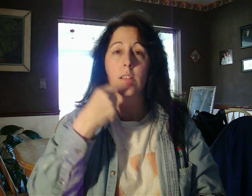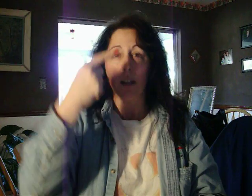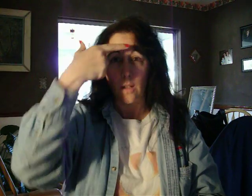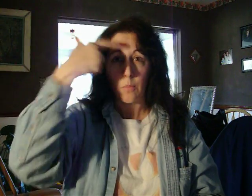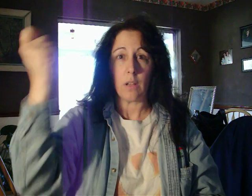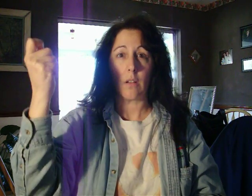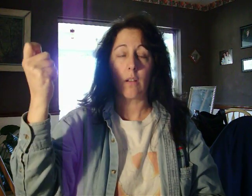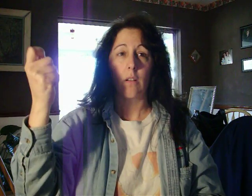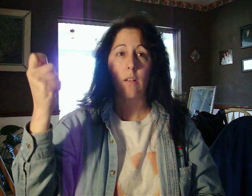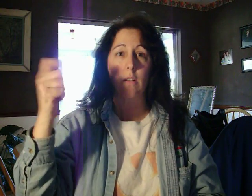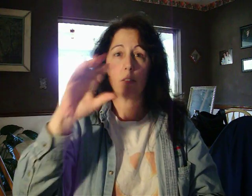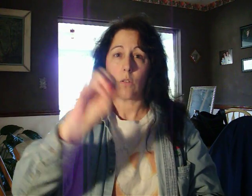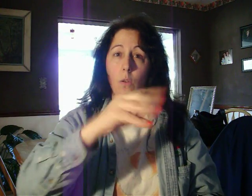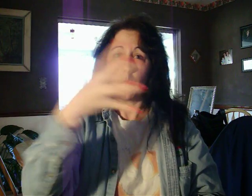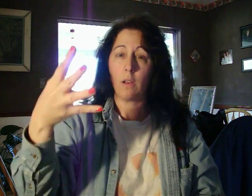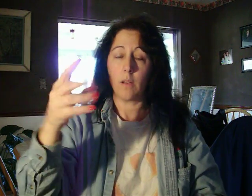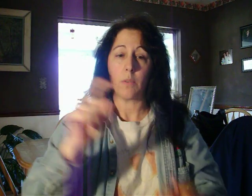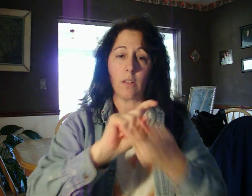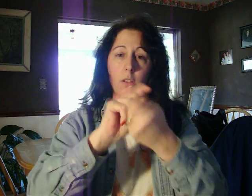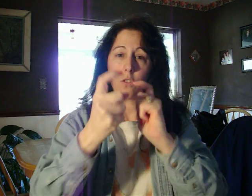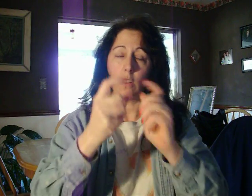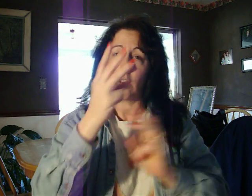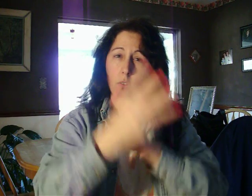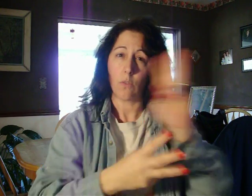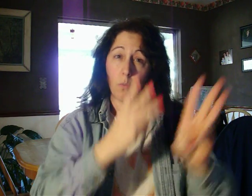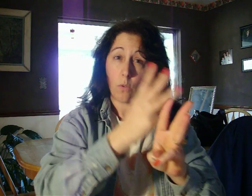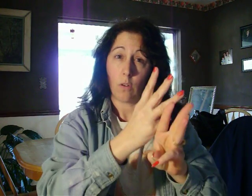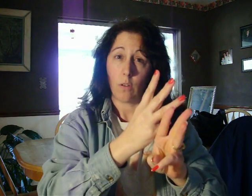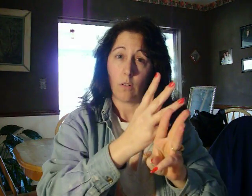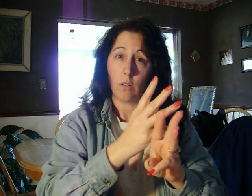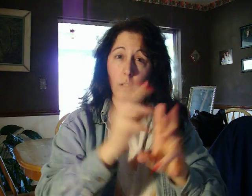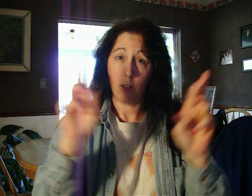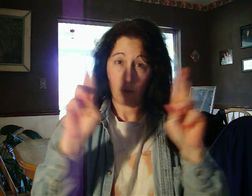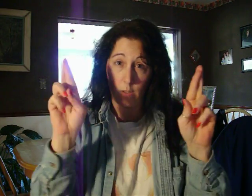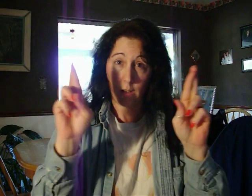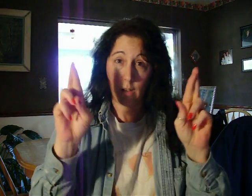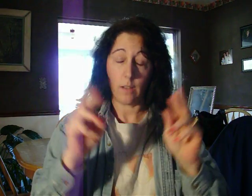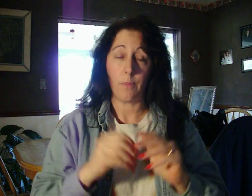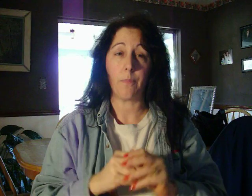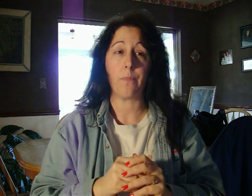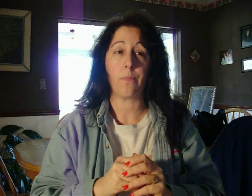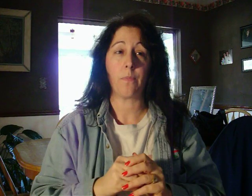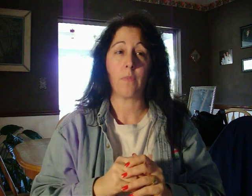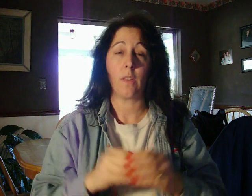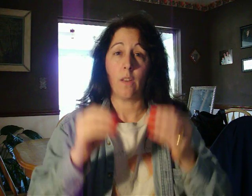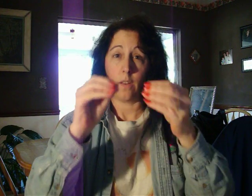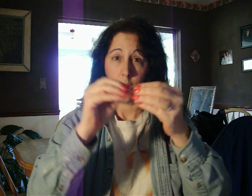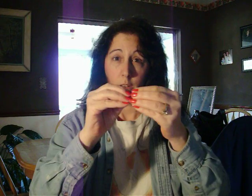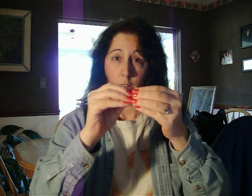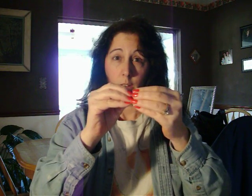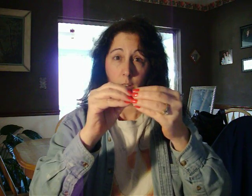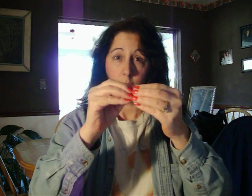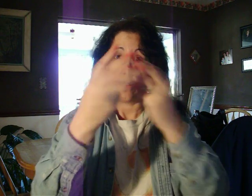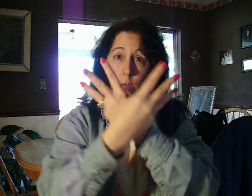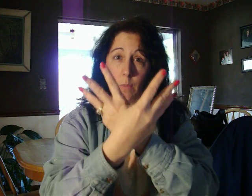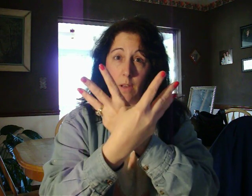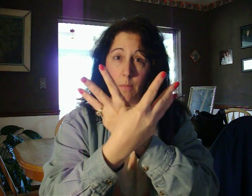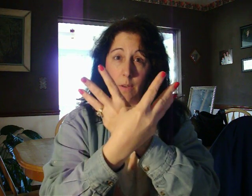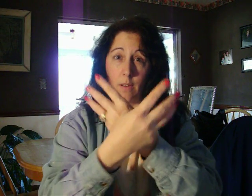Constipation can slow you down. You try a fiber diet, a lot of it. You try to go, but can't. And you're left with scurrying, bloating, and